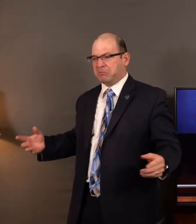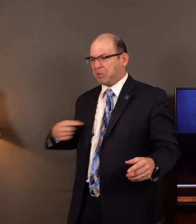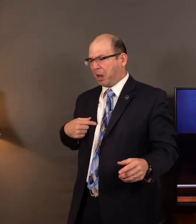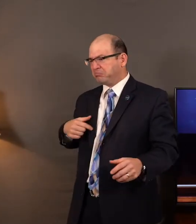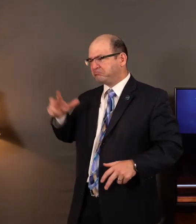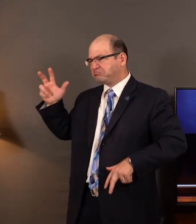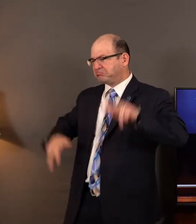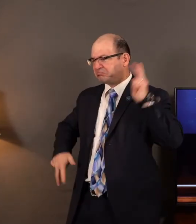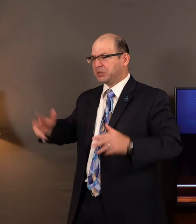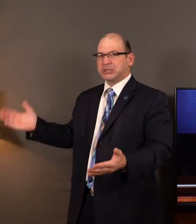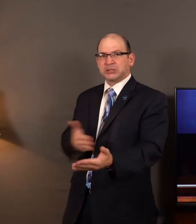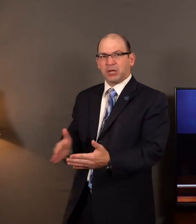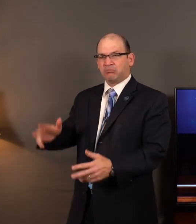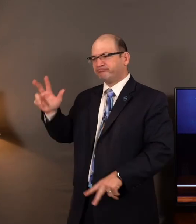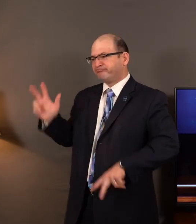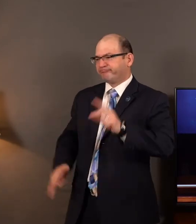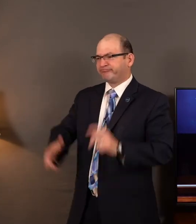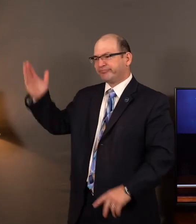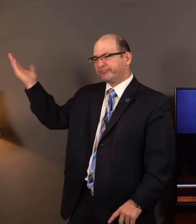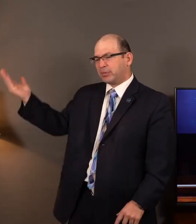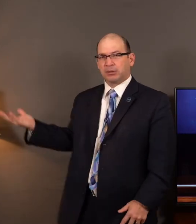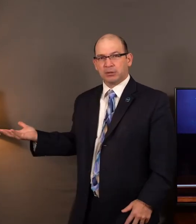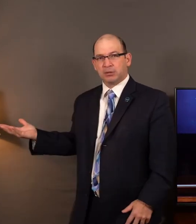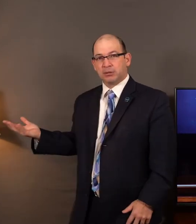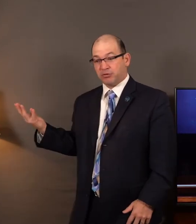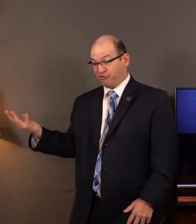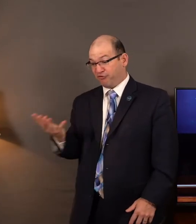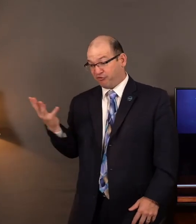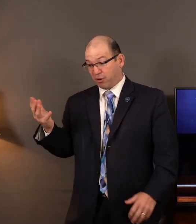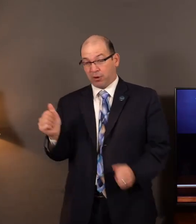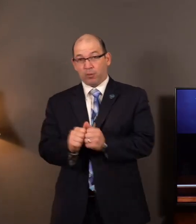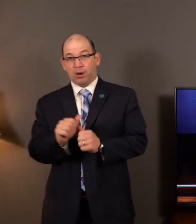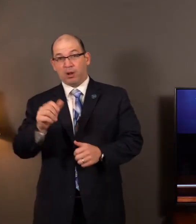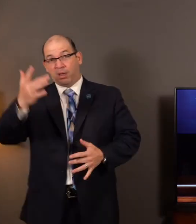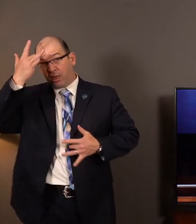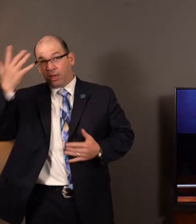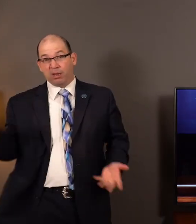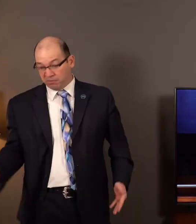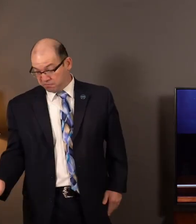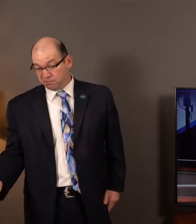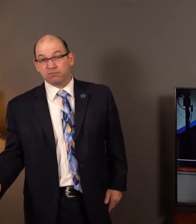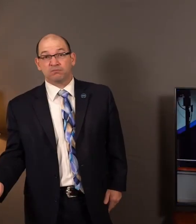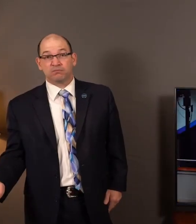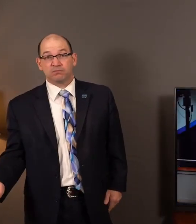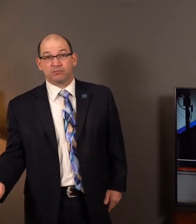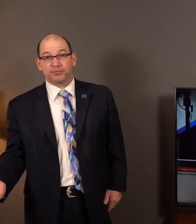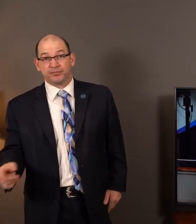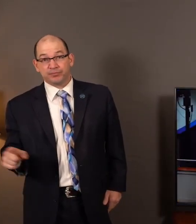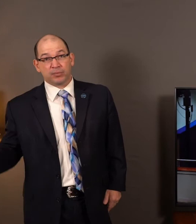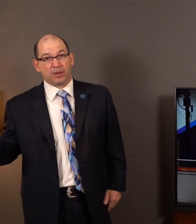Well, these were just four men with leprosy. But I'll tell you what these men had. Faith in God.